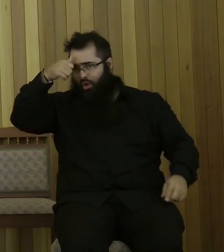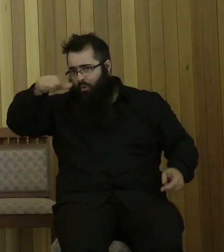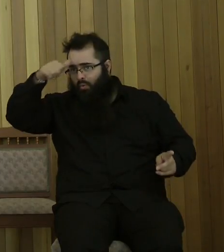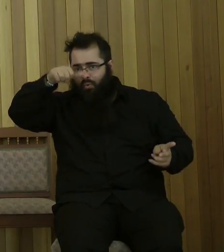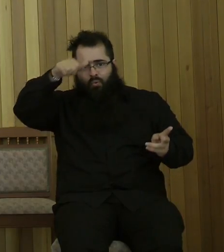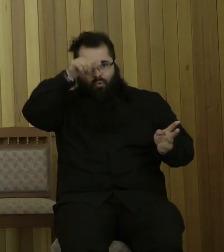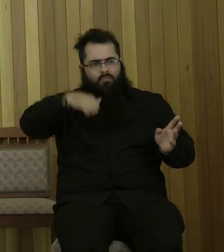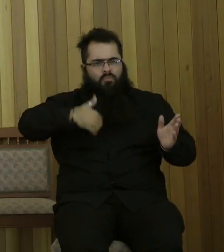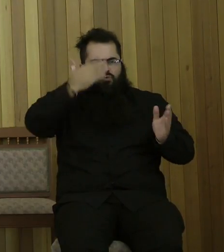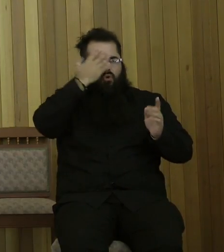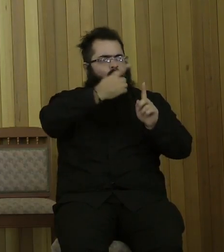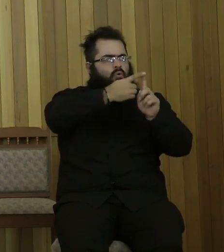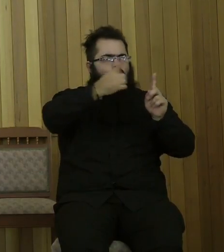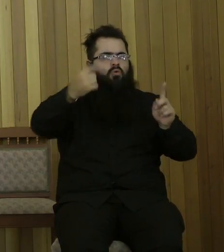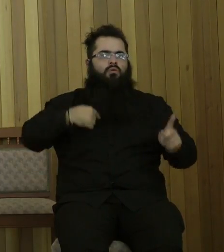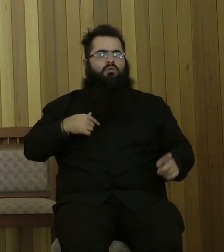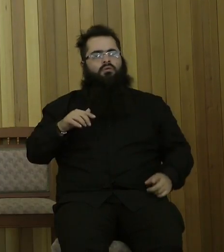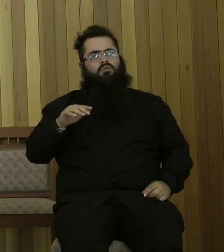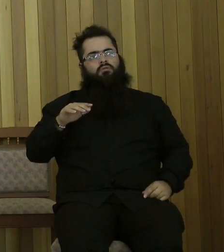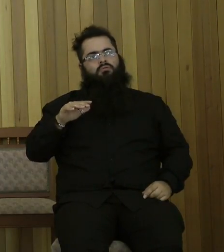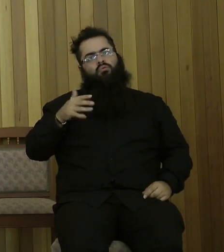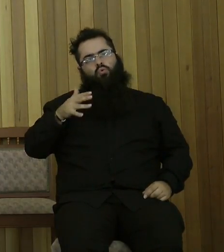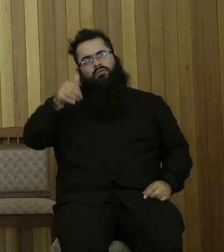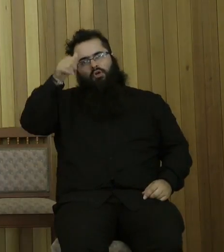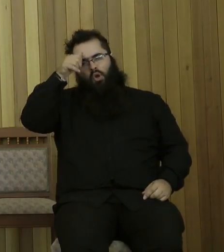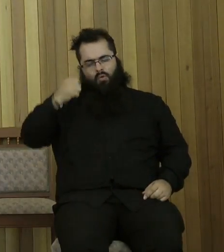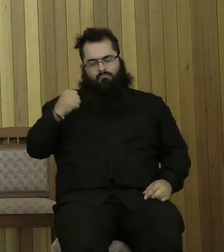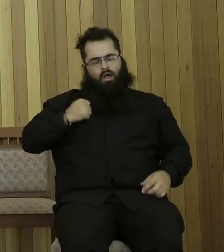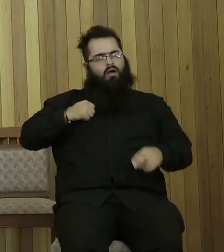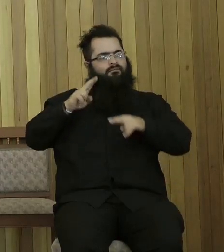And I kind of knew my father too. you know, when you talk about fathers,